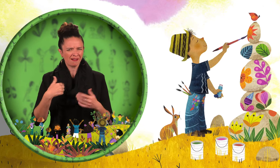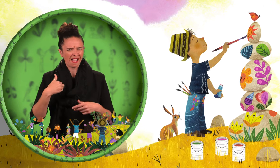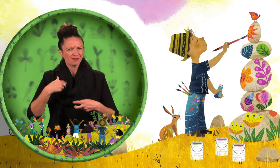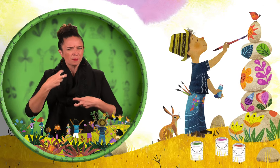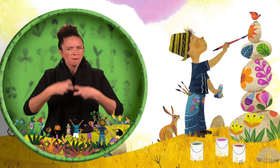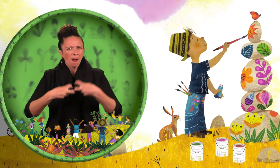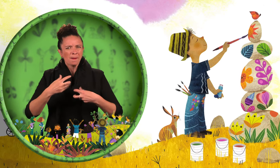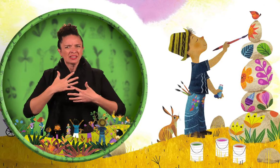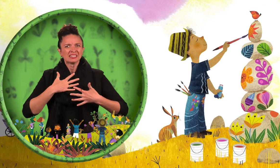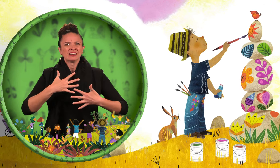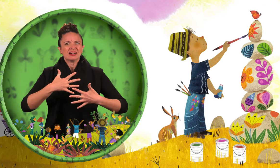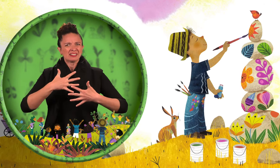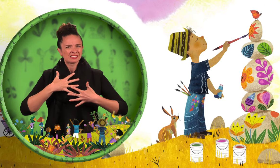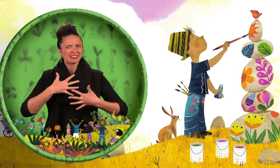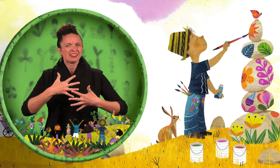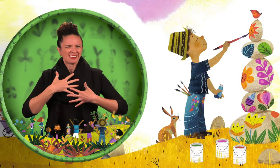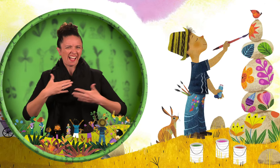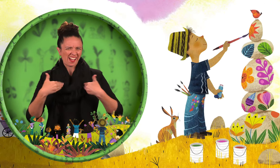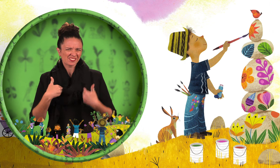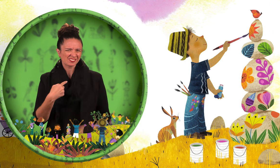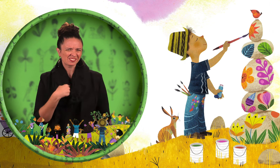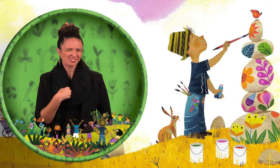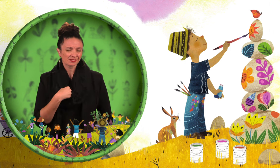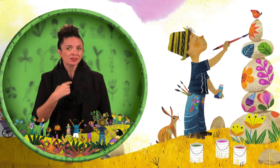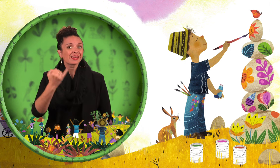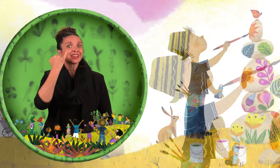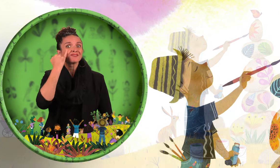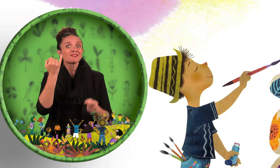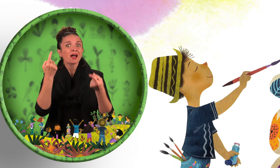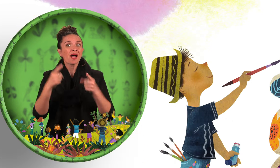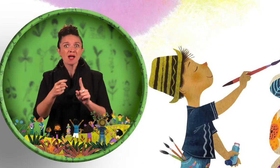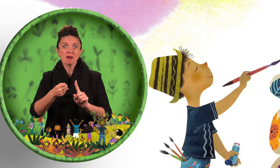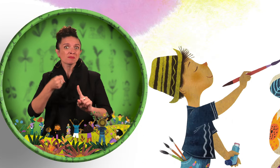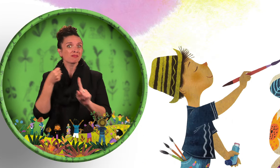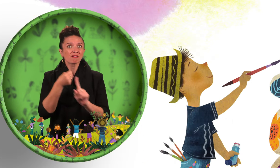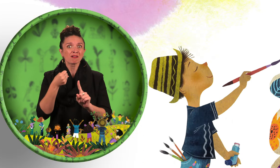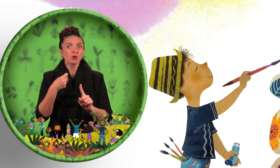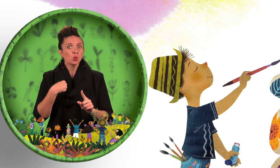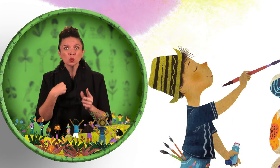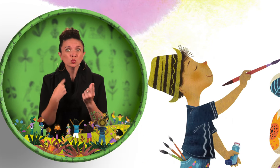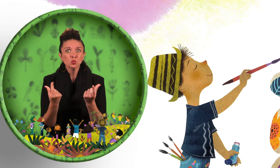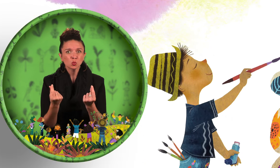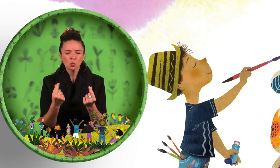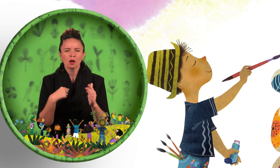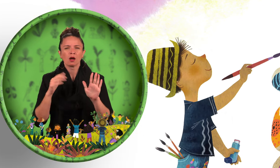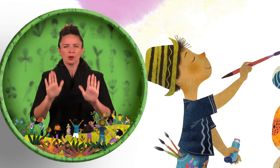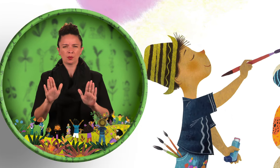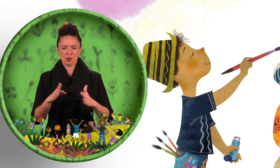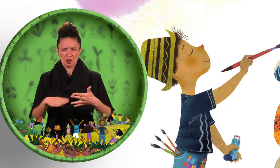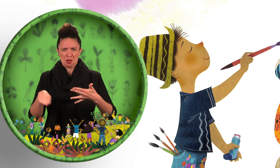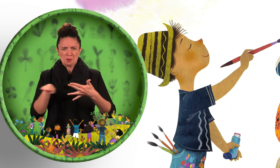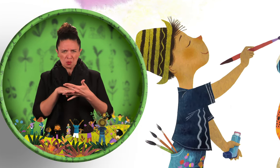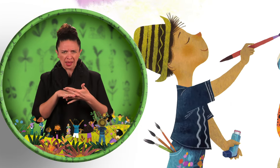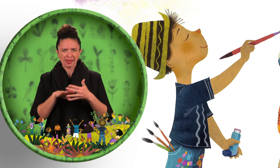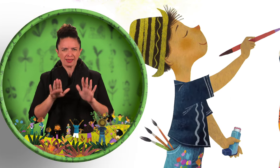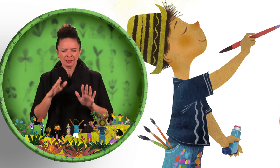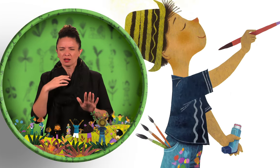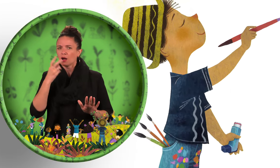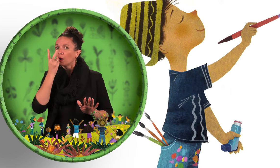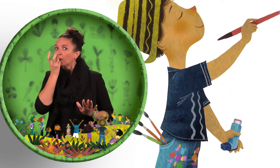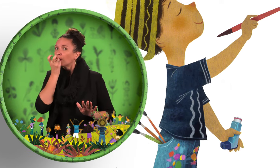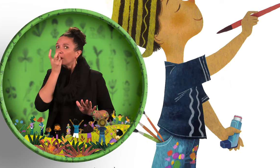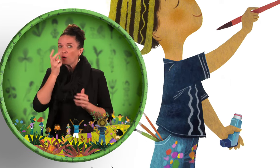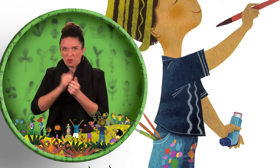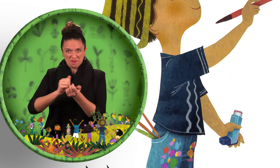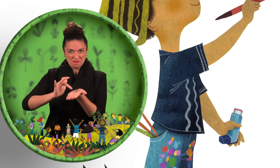have trouble breathing. When that happens, I take a break and use an inhaler with medicine to